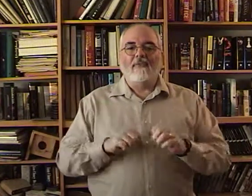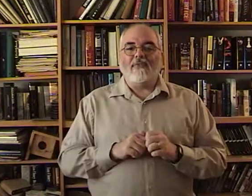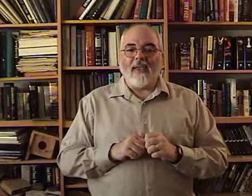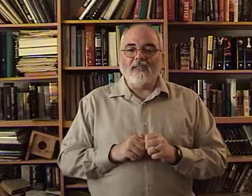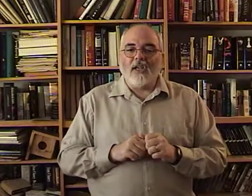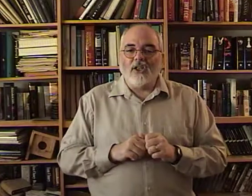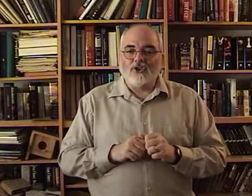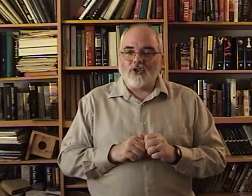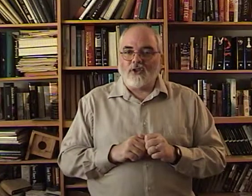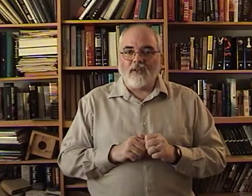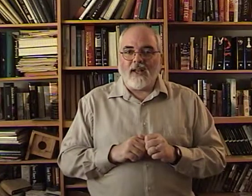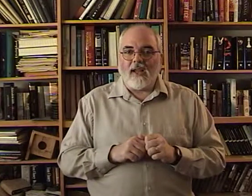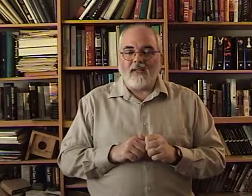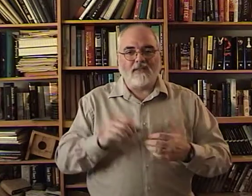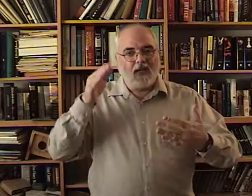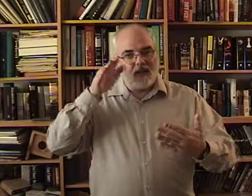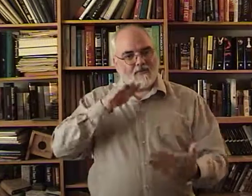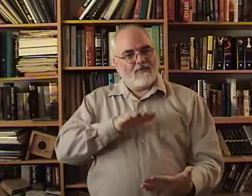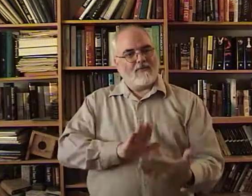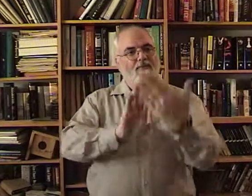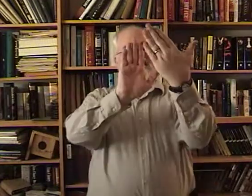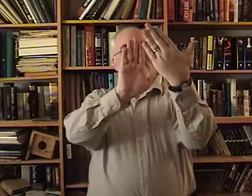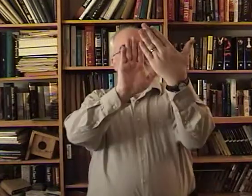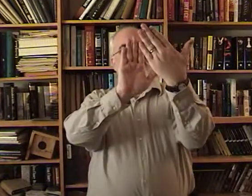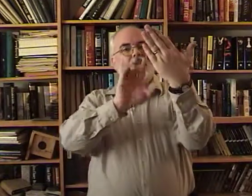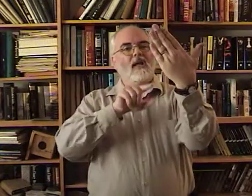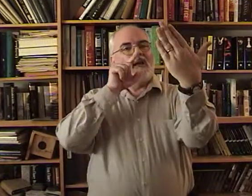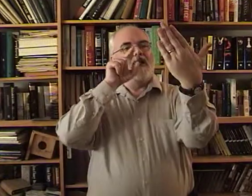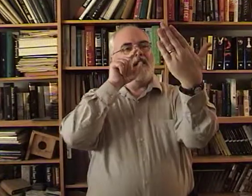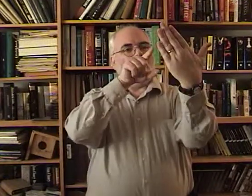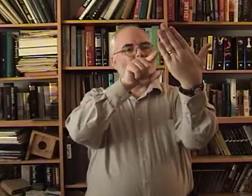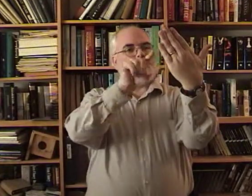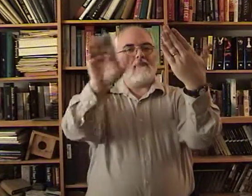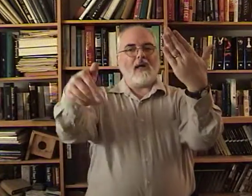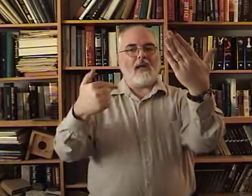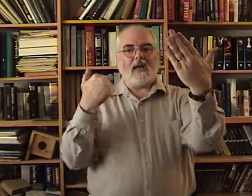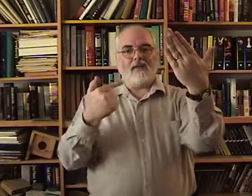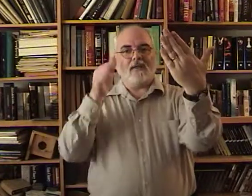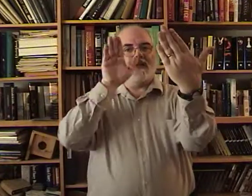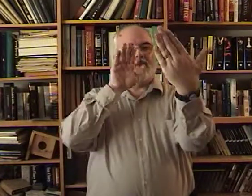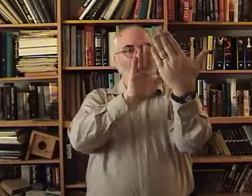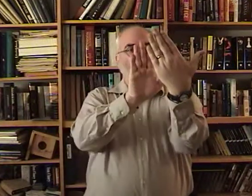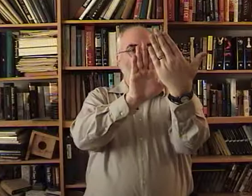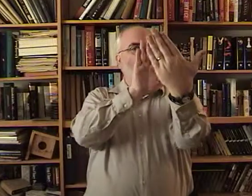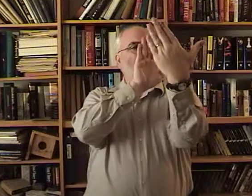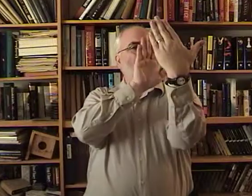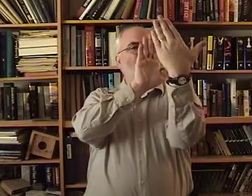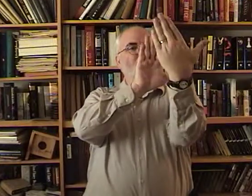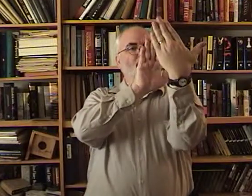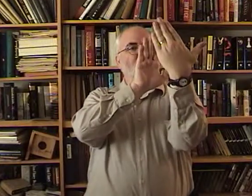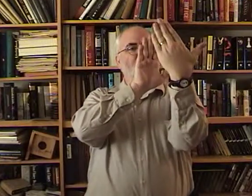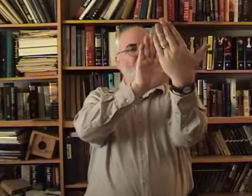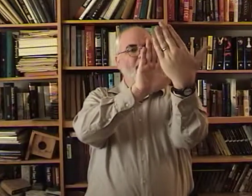Face. Uncertain. Days. Face. There's somebody. And this is me. And we're face to face.